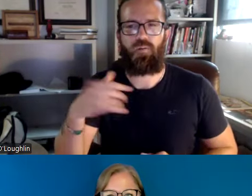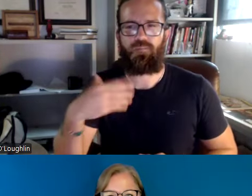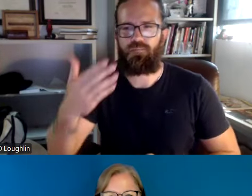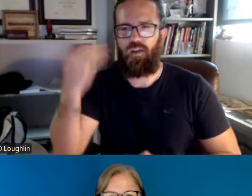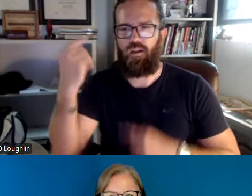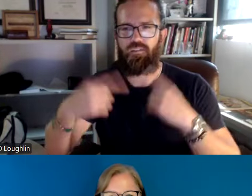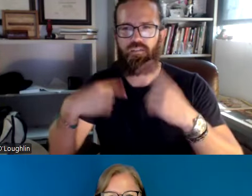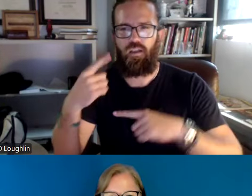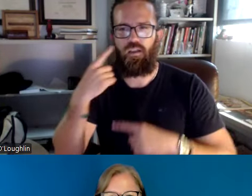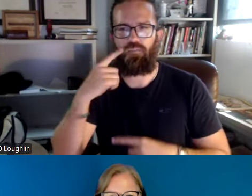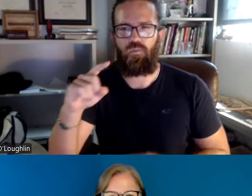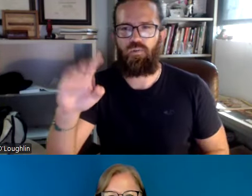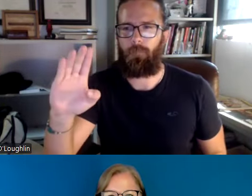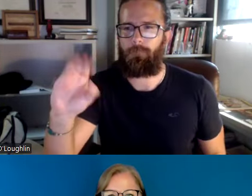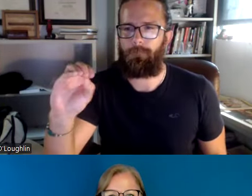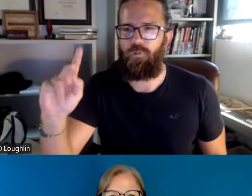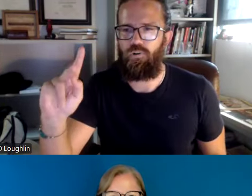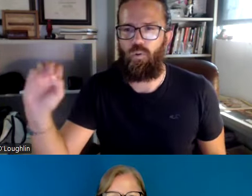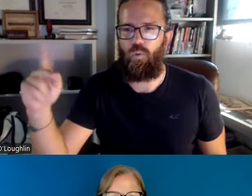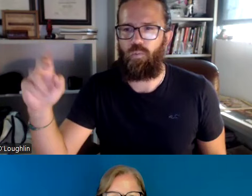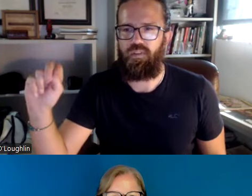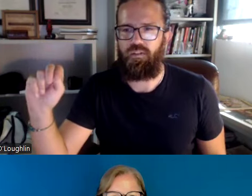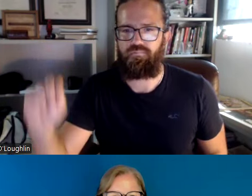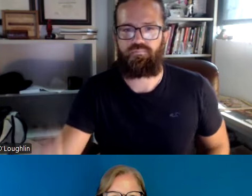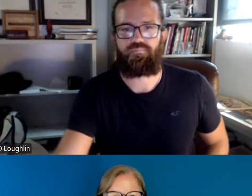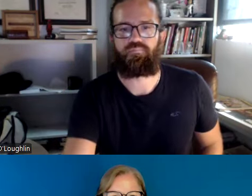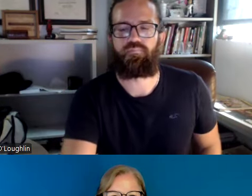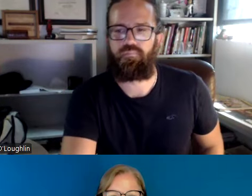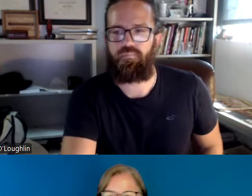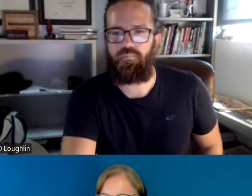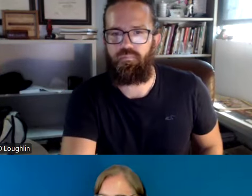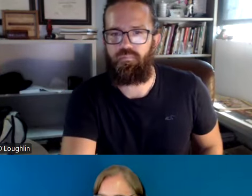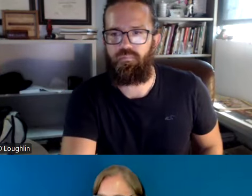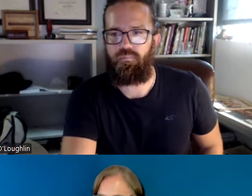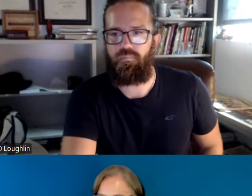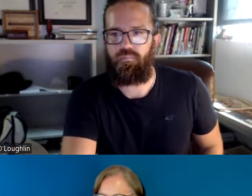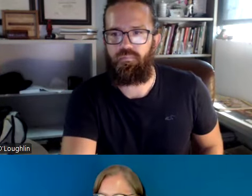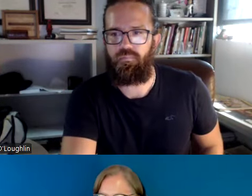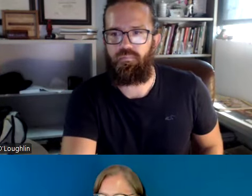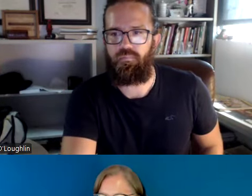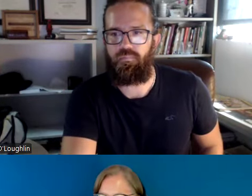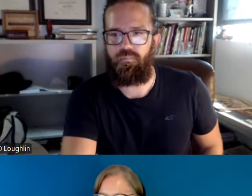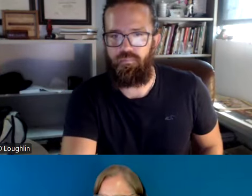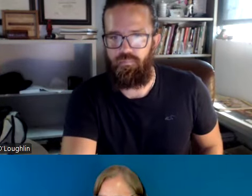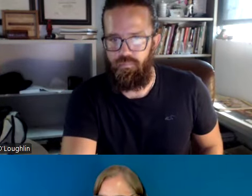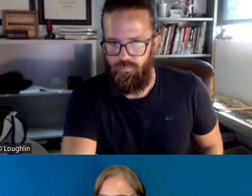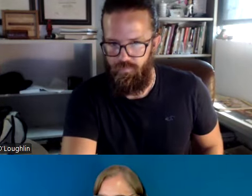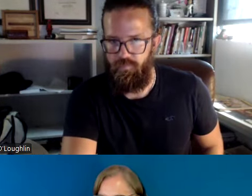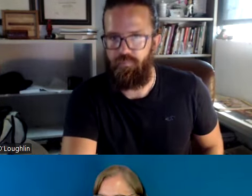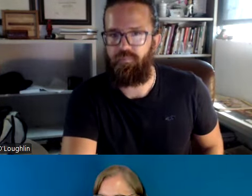For example, maybe you forgot how to sign book open.